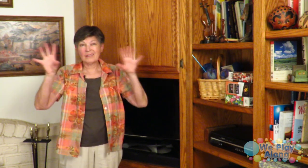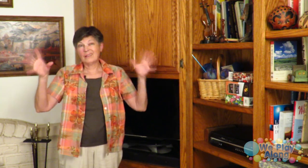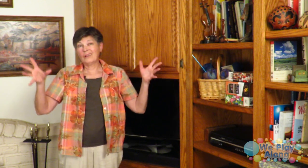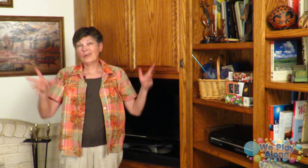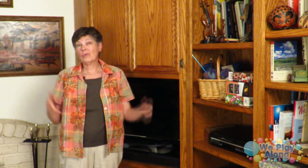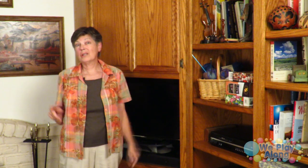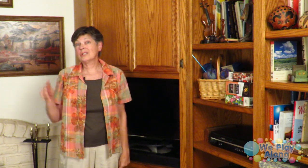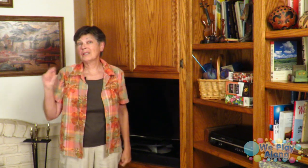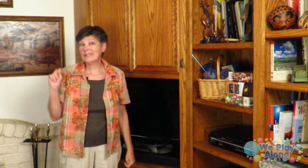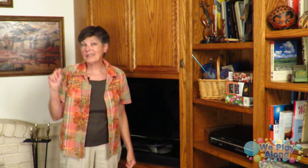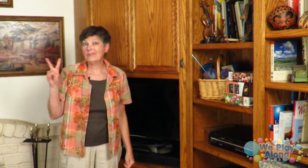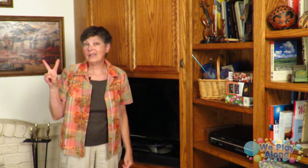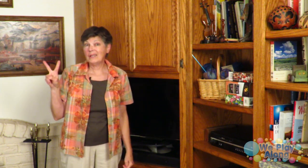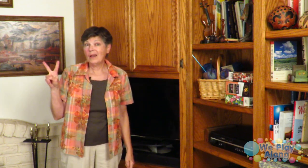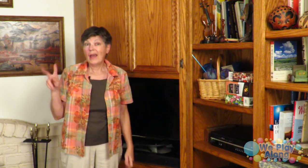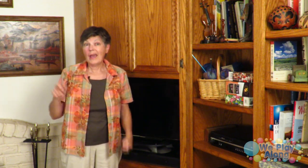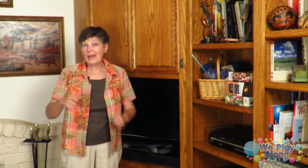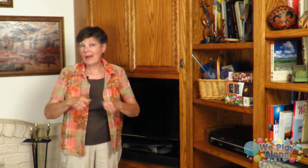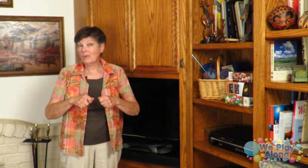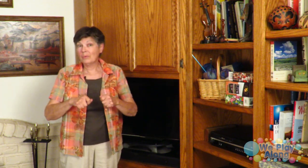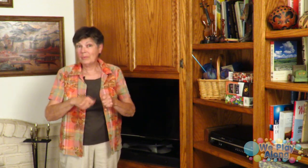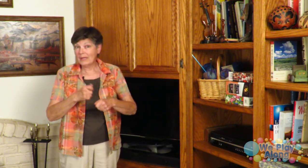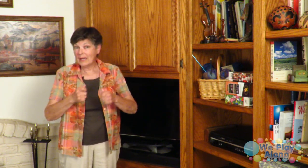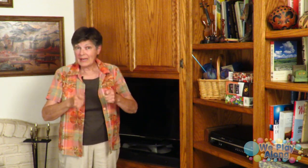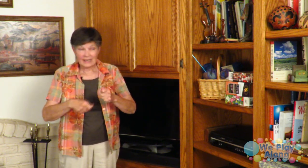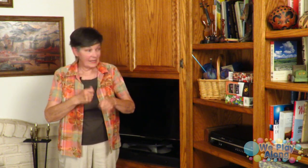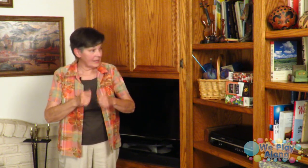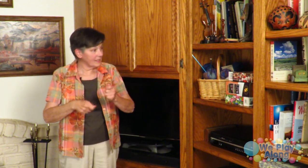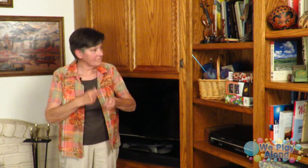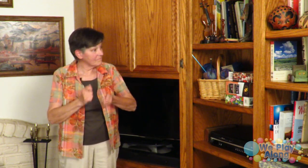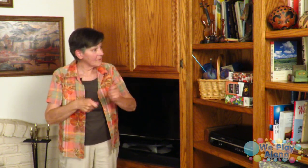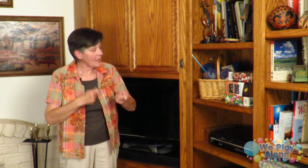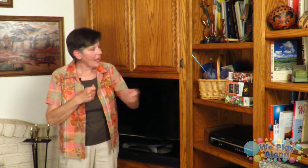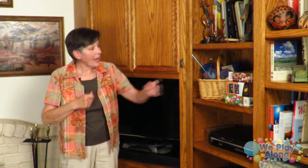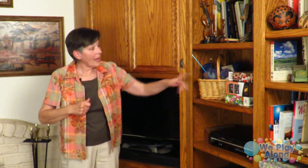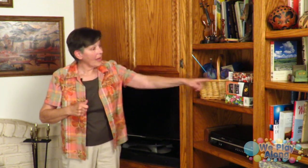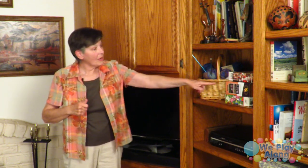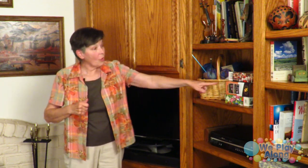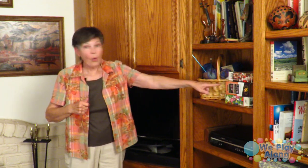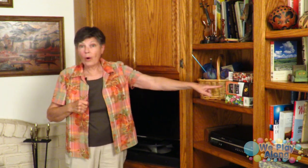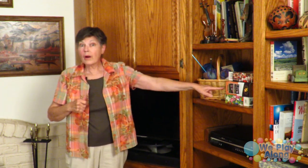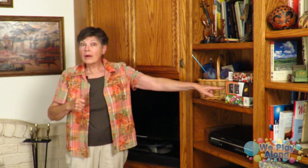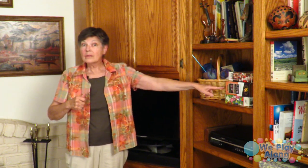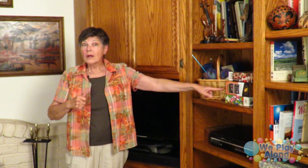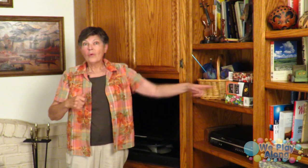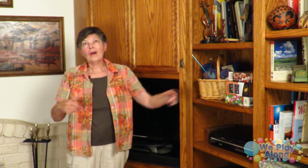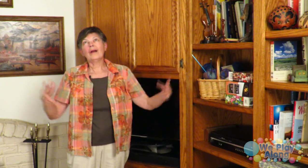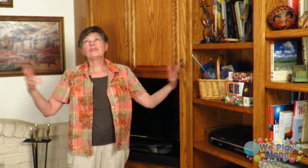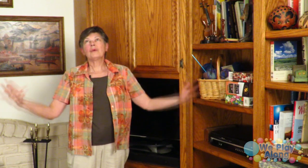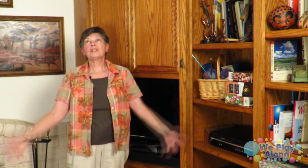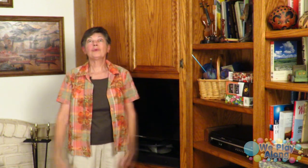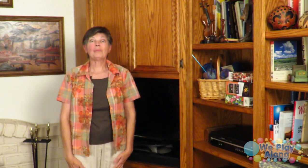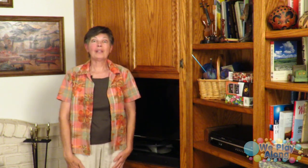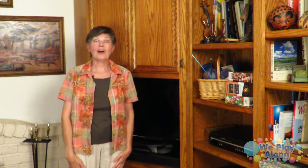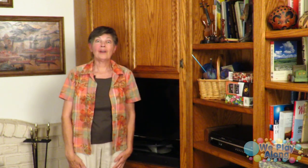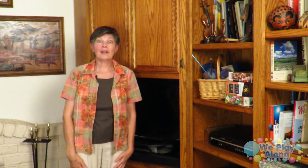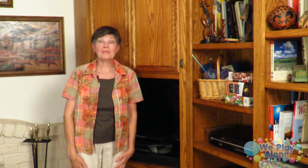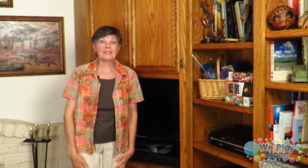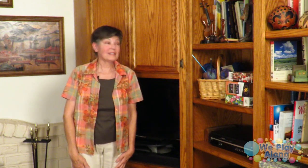I'll sit here and watch the TV and I will be knitting and or especially when my daughter comes into